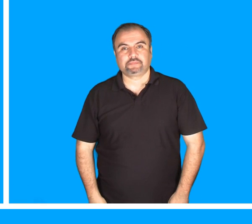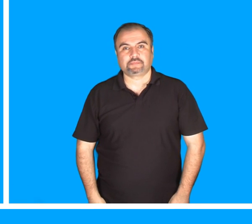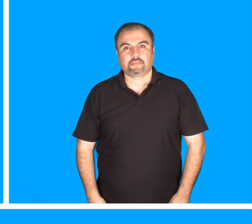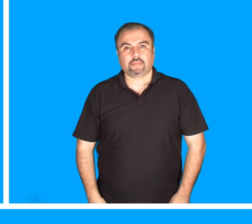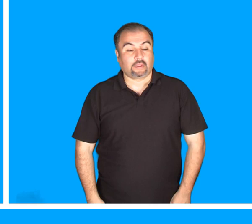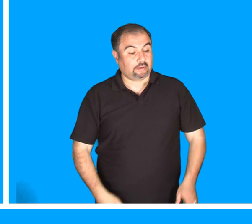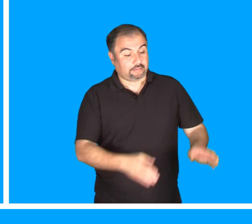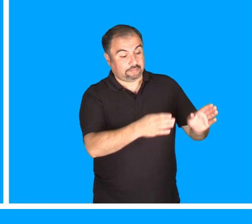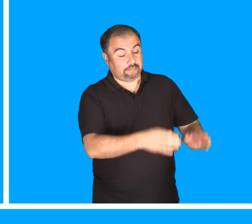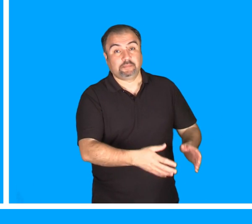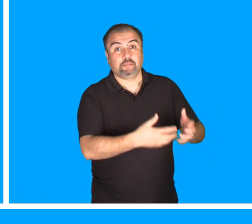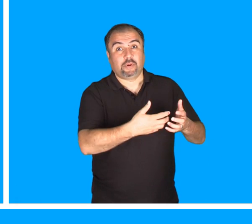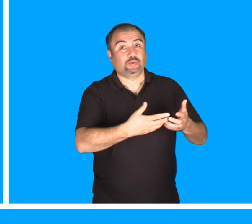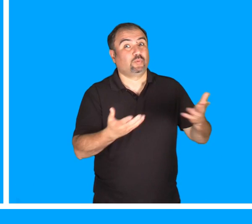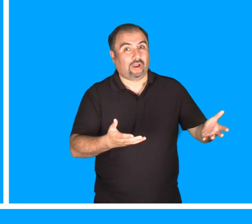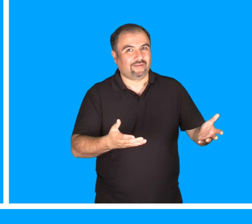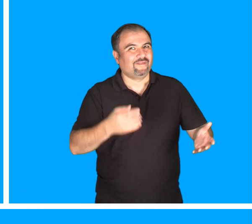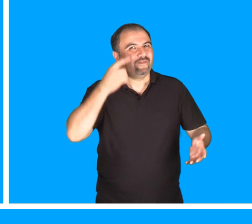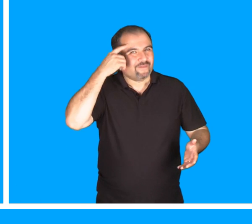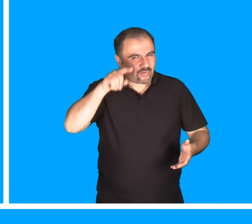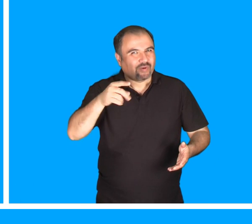This is an instrument used at the Animal Hospital.